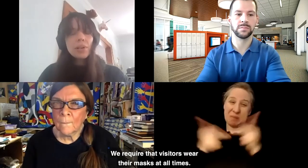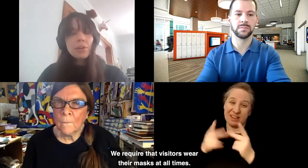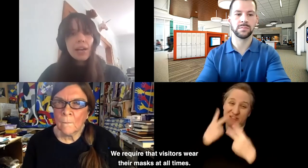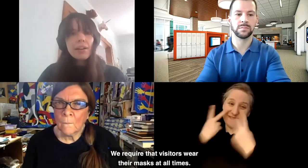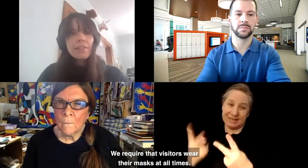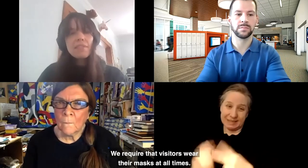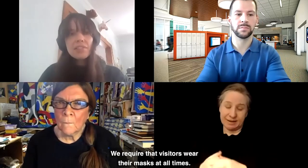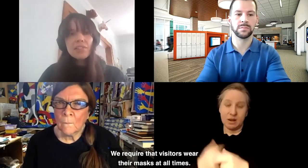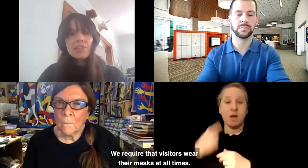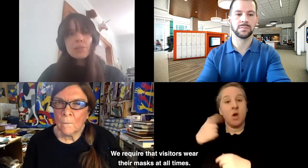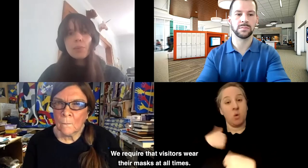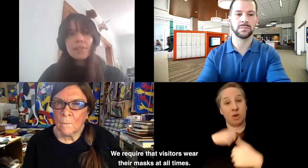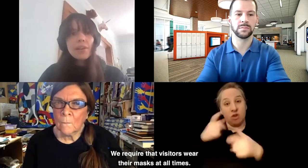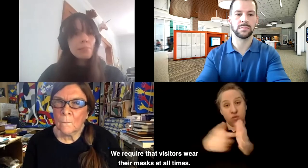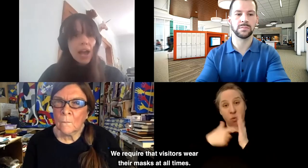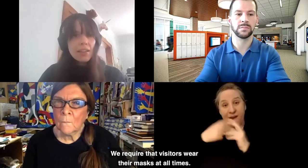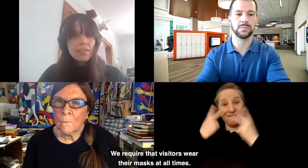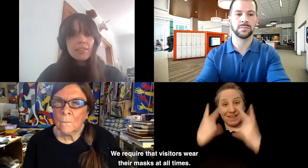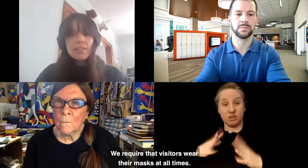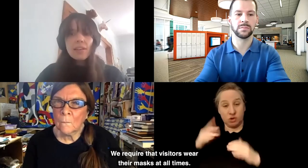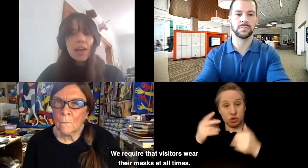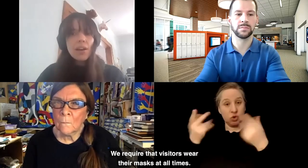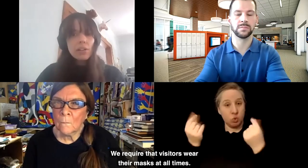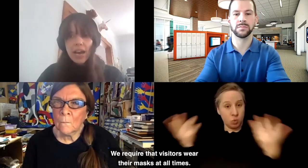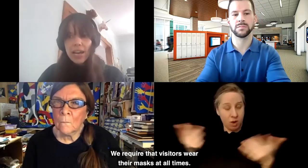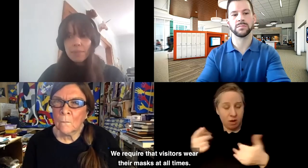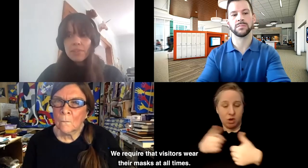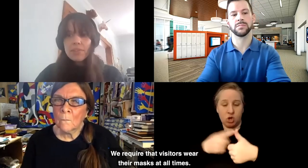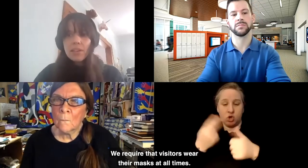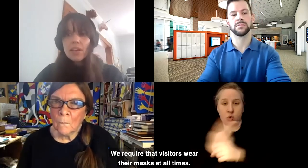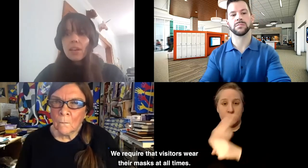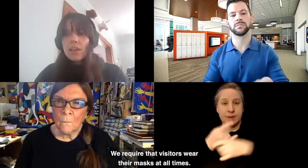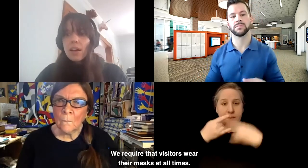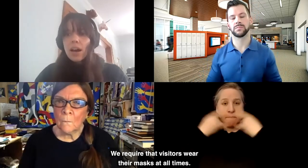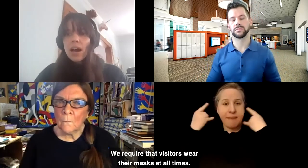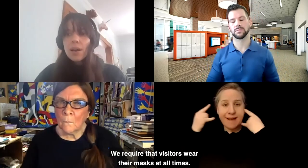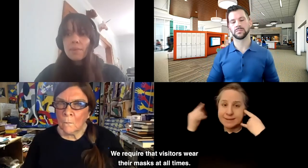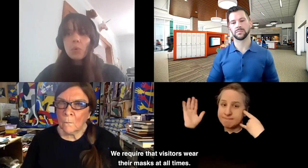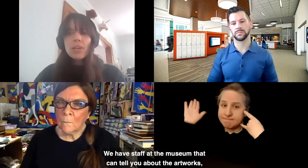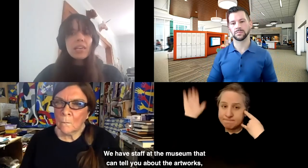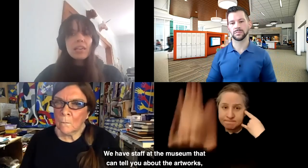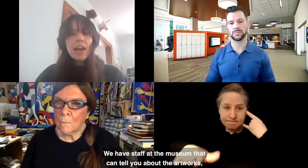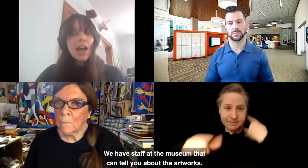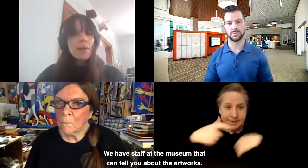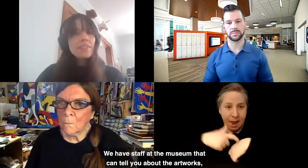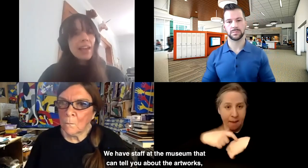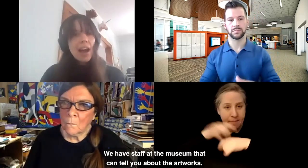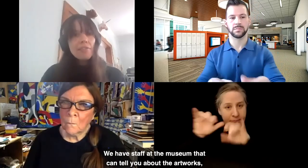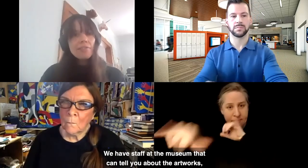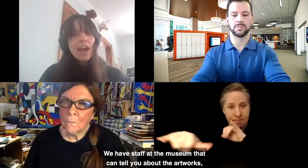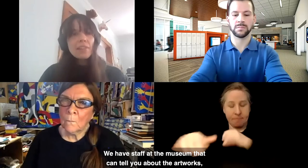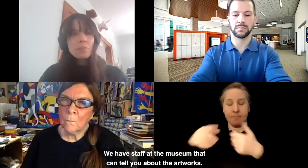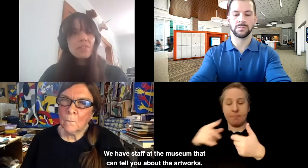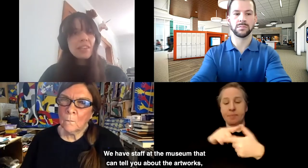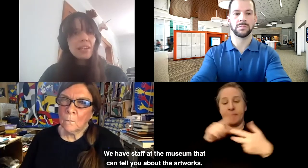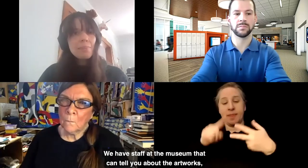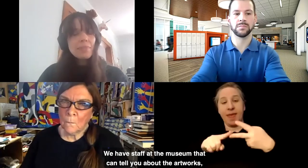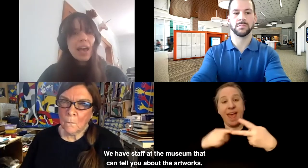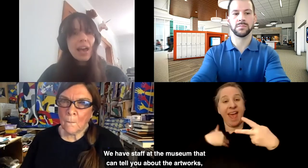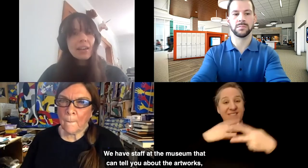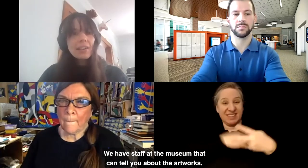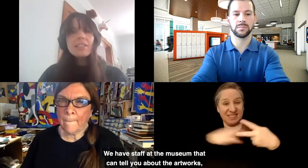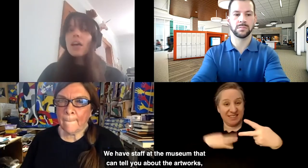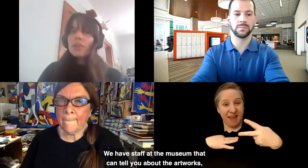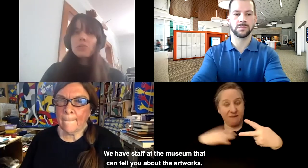We require that visitors wear their masks at all times. Um, we have staff at the museum